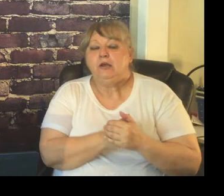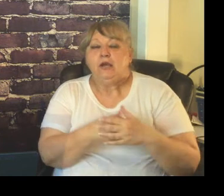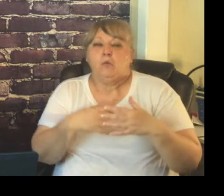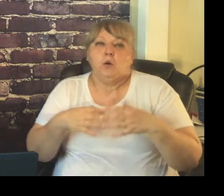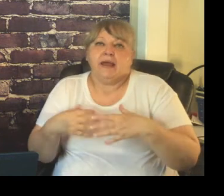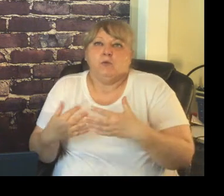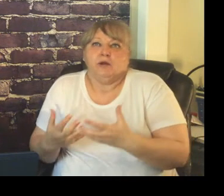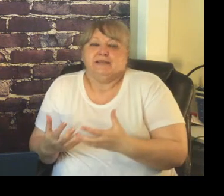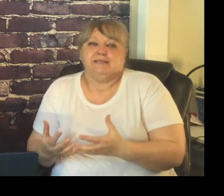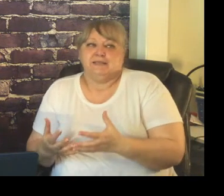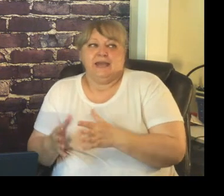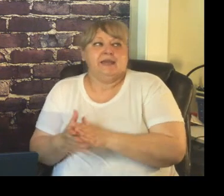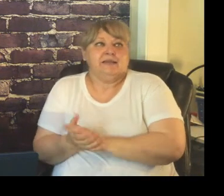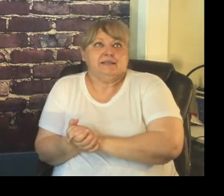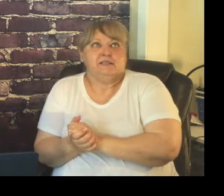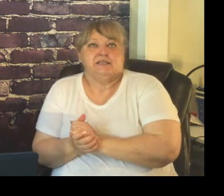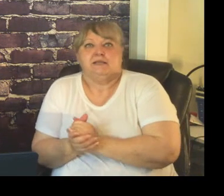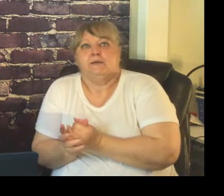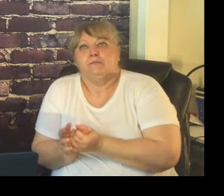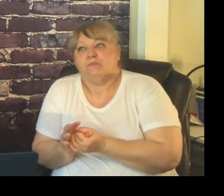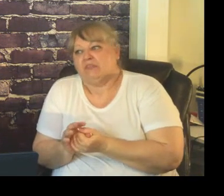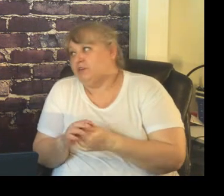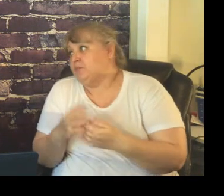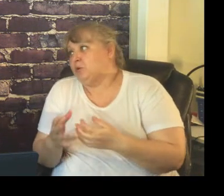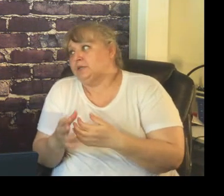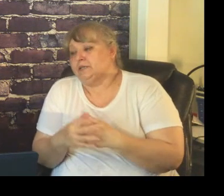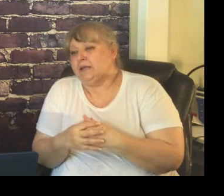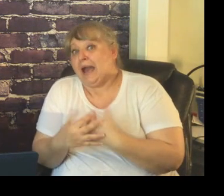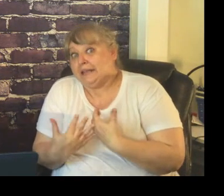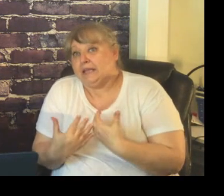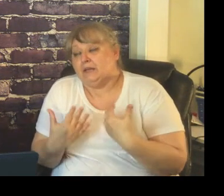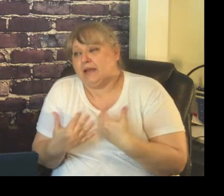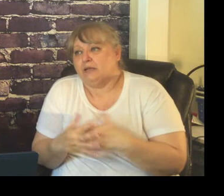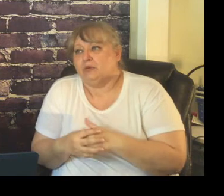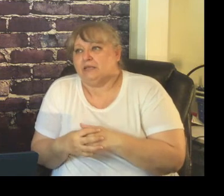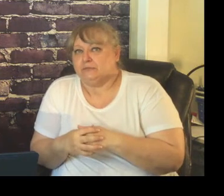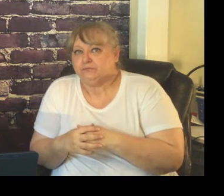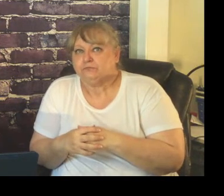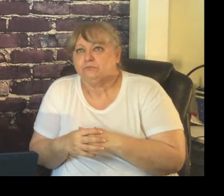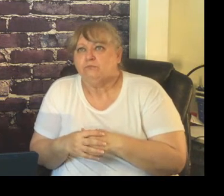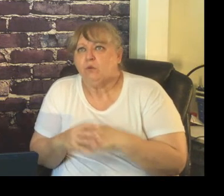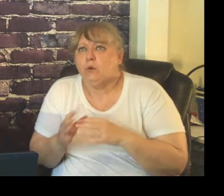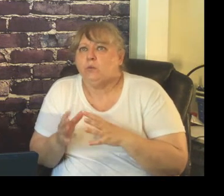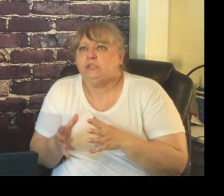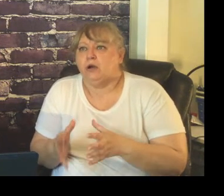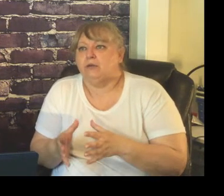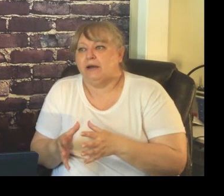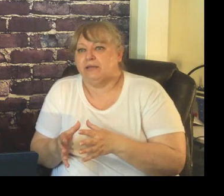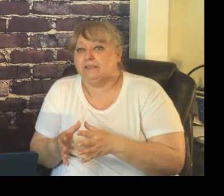what I wanted to say and this is very important I think in my opinion when we talk about that